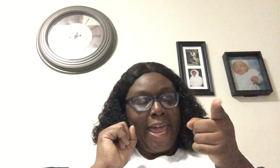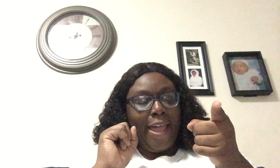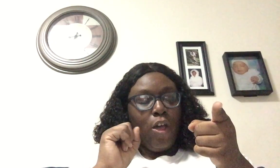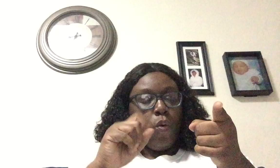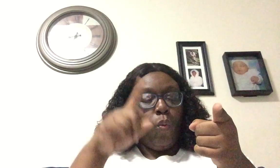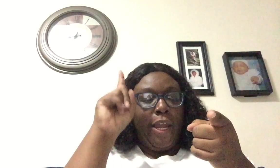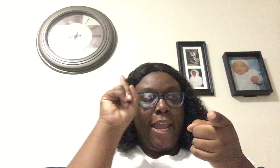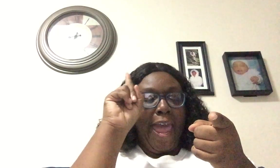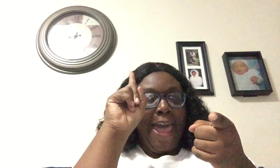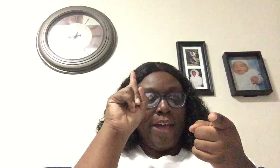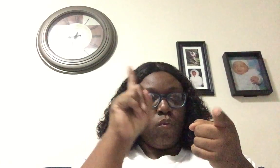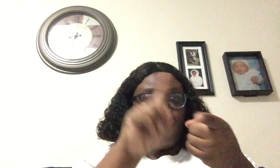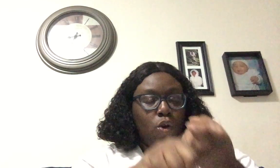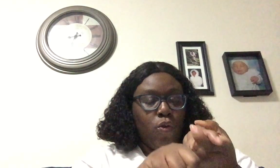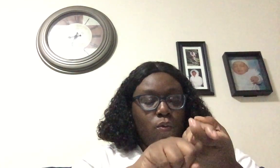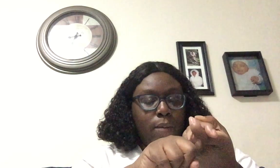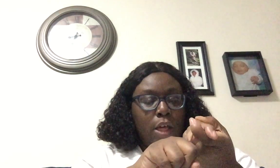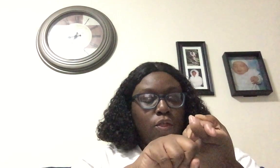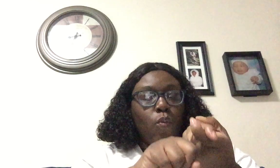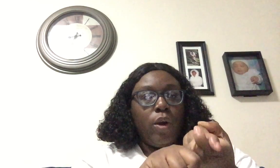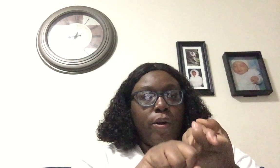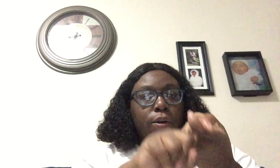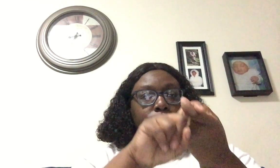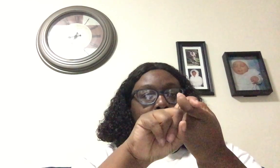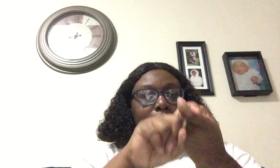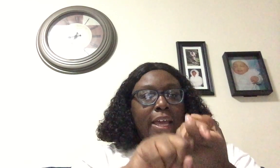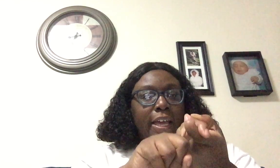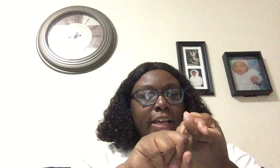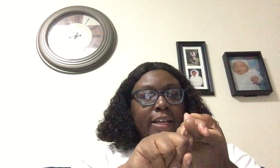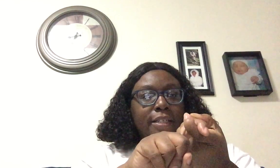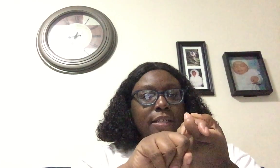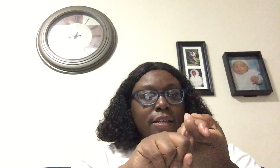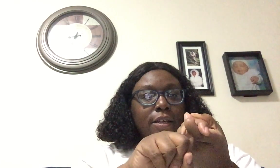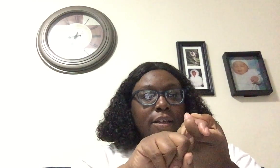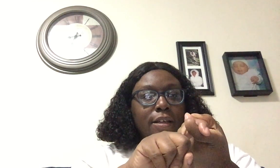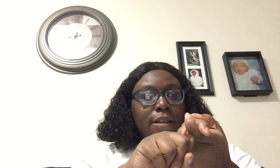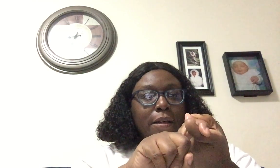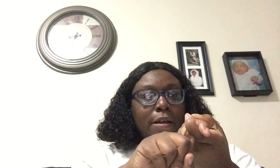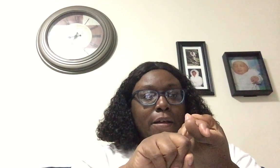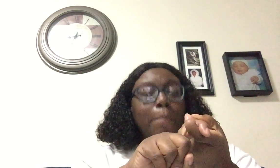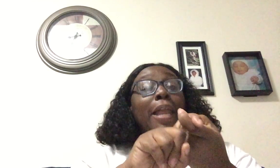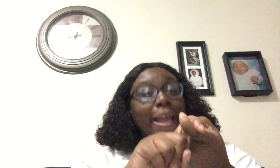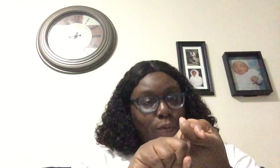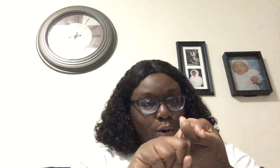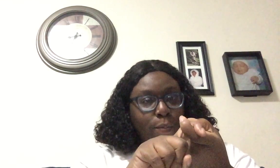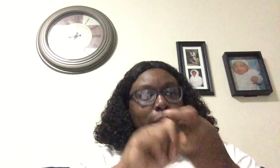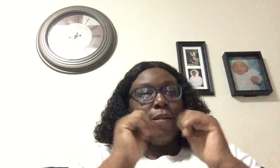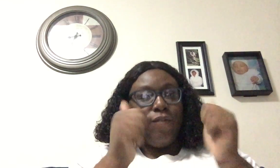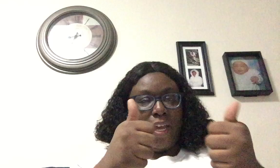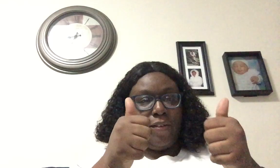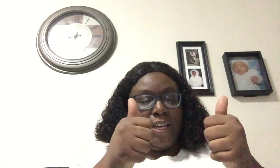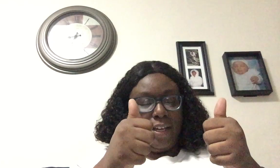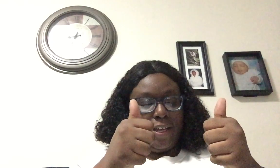We add room. The word is playroom. Very good.